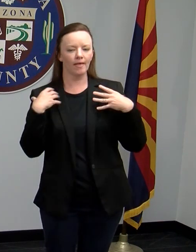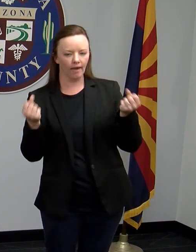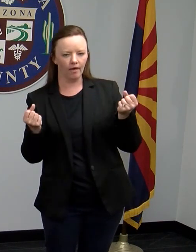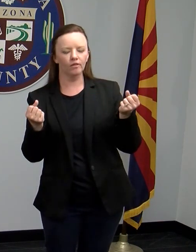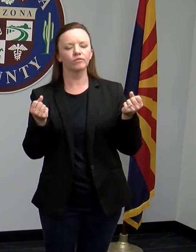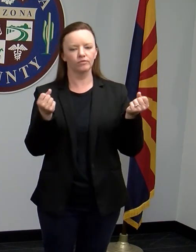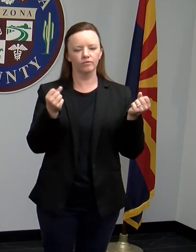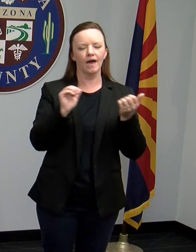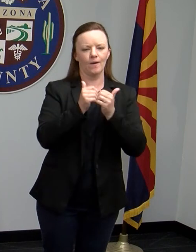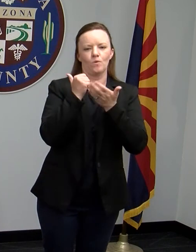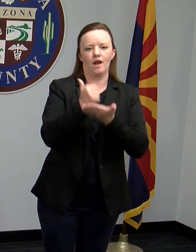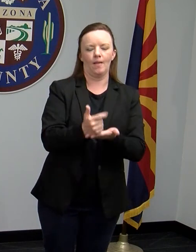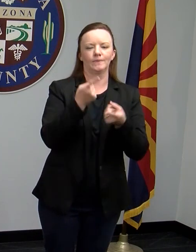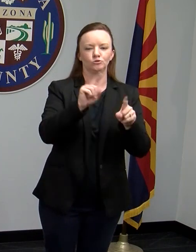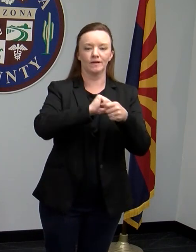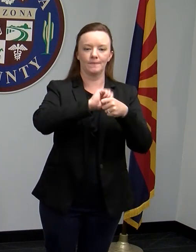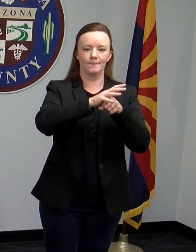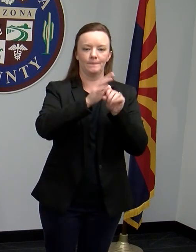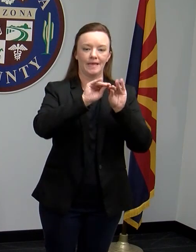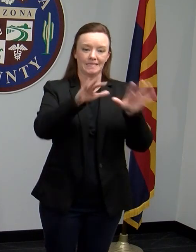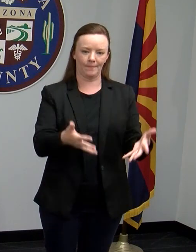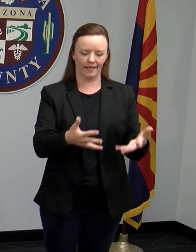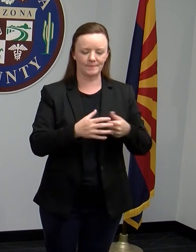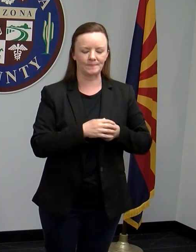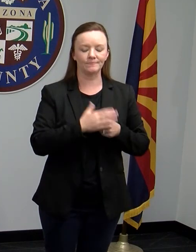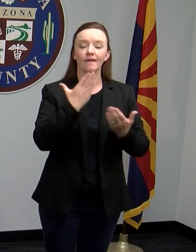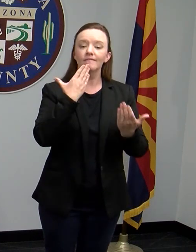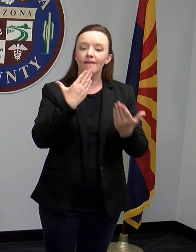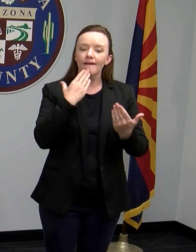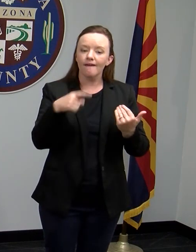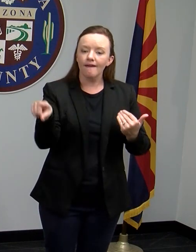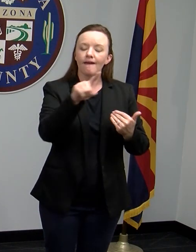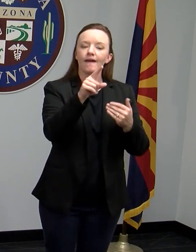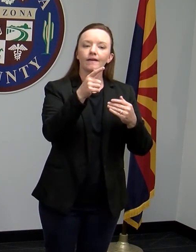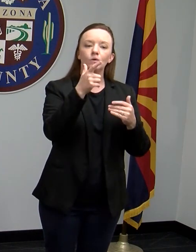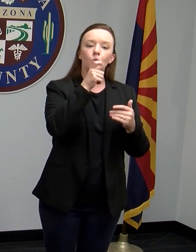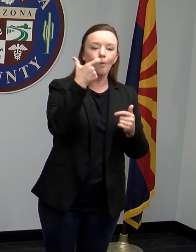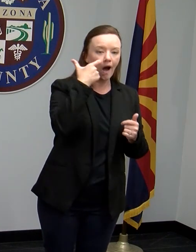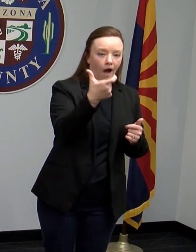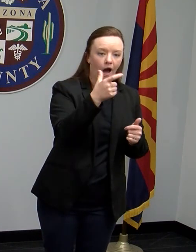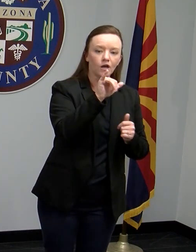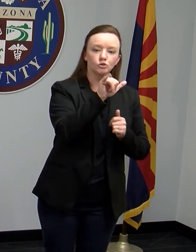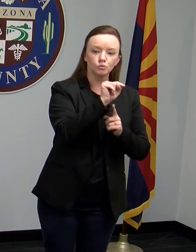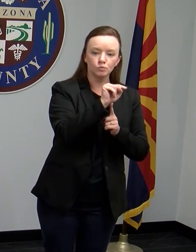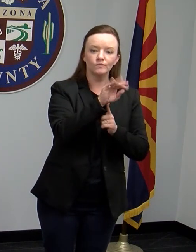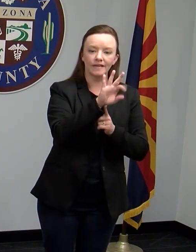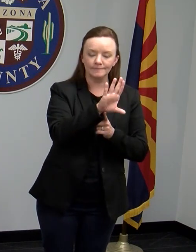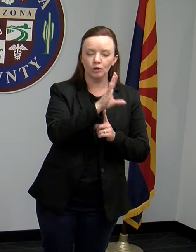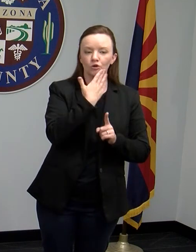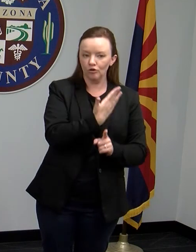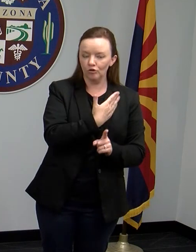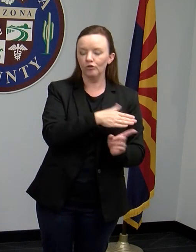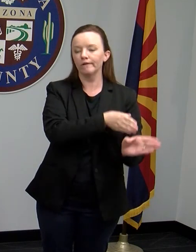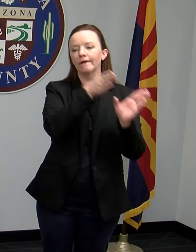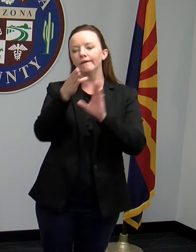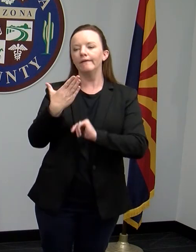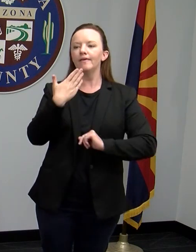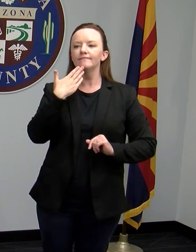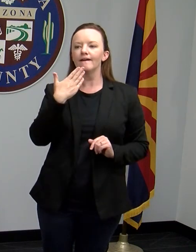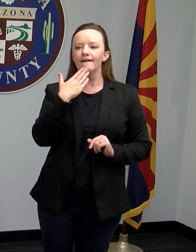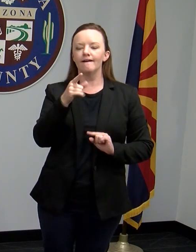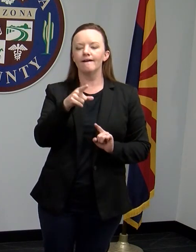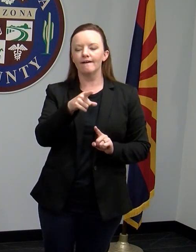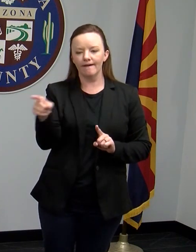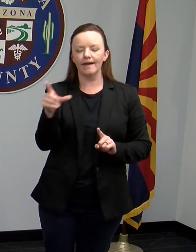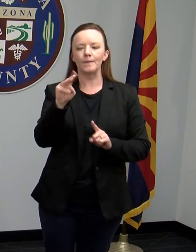help people at this time during the pandemic. I want to thank everybody, everybody in the public, for being with us on YouTube and Facebook as well. And thank you to